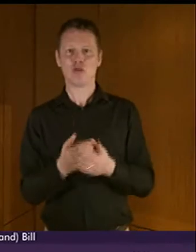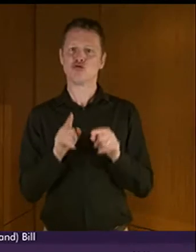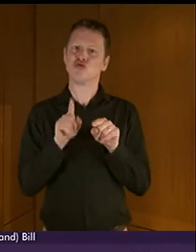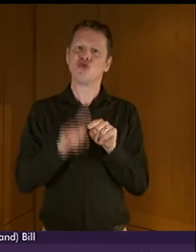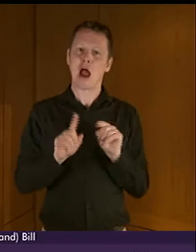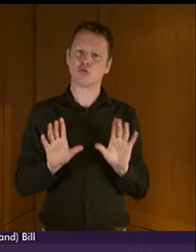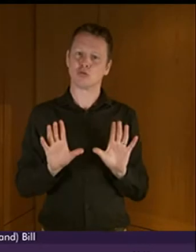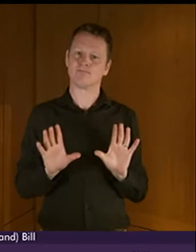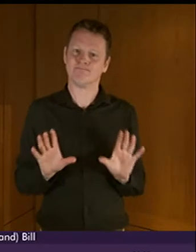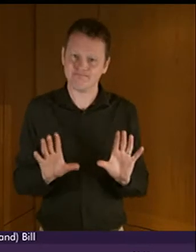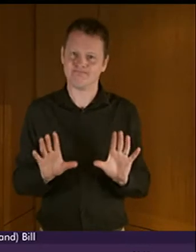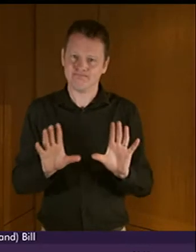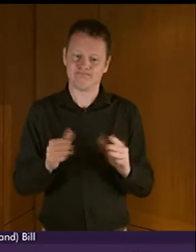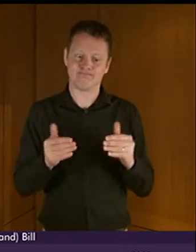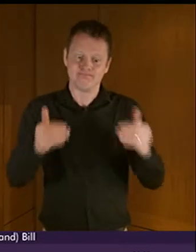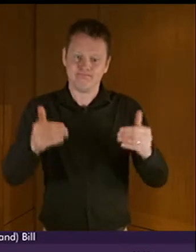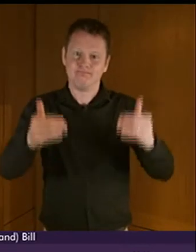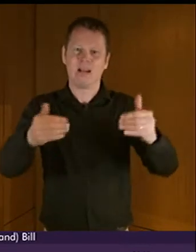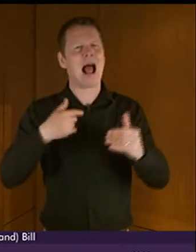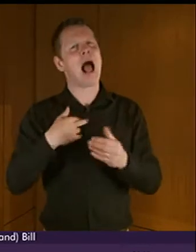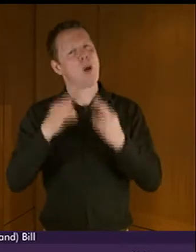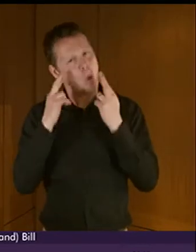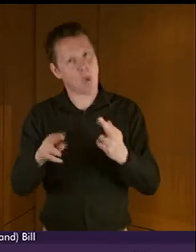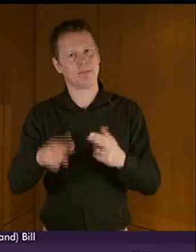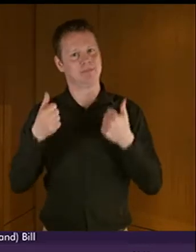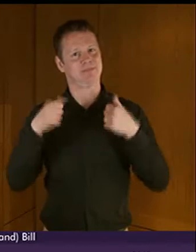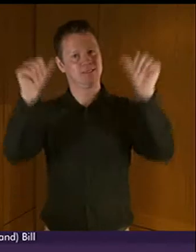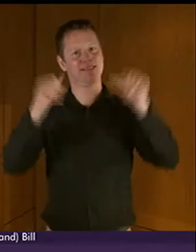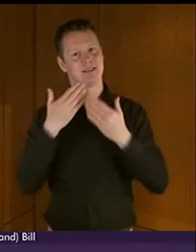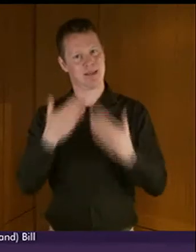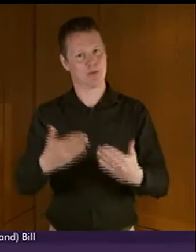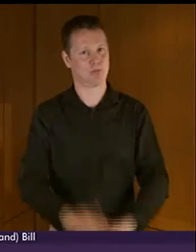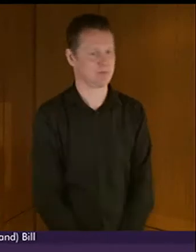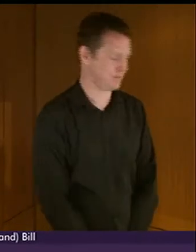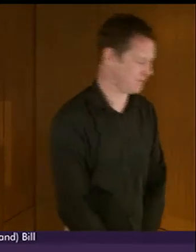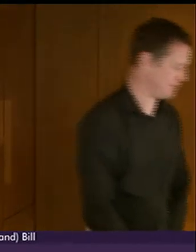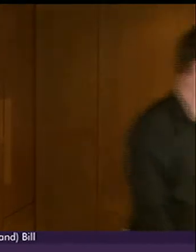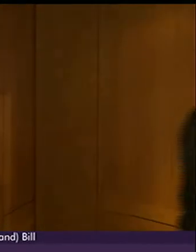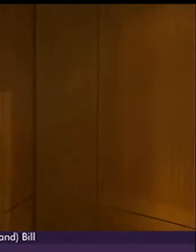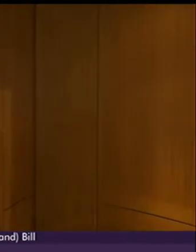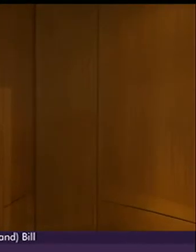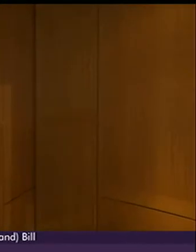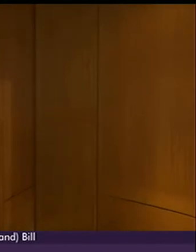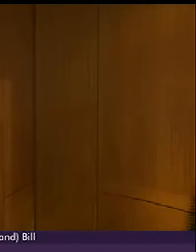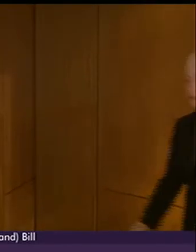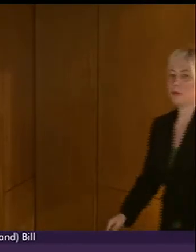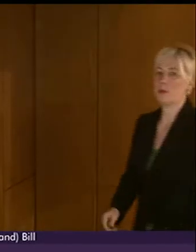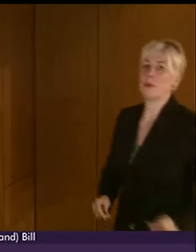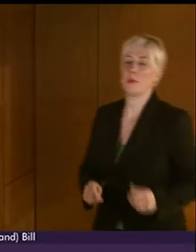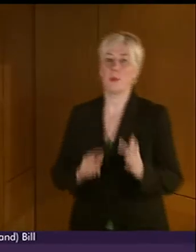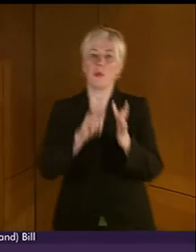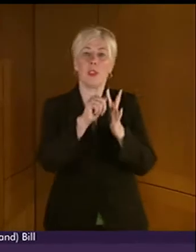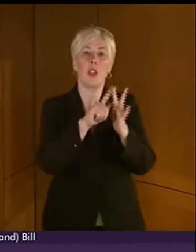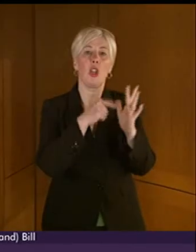us in that direction, and I sincerely hope that it succeeds. Thank you. Thank you. I now call Jane Baxter to be followed by